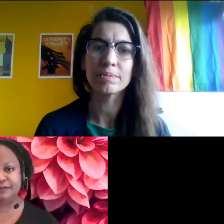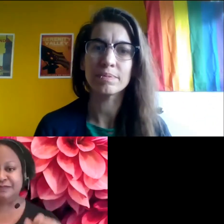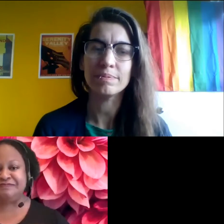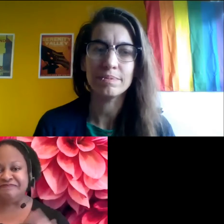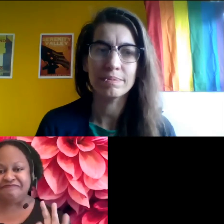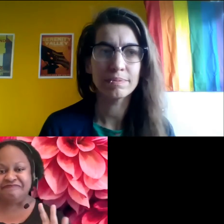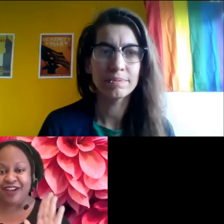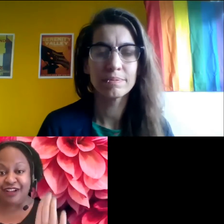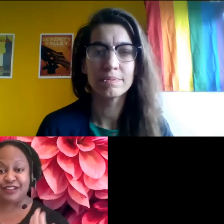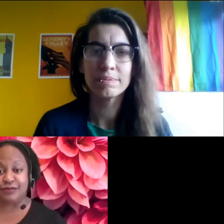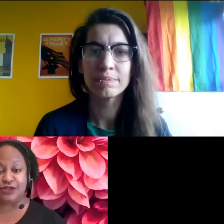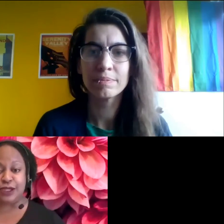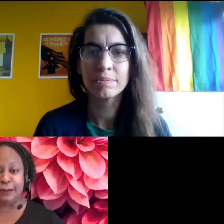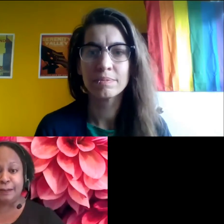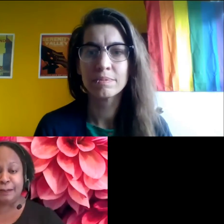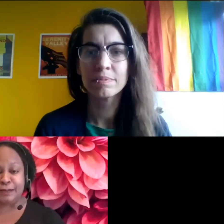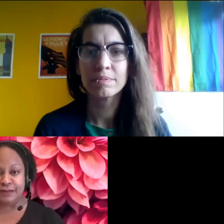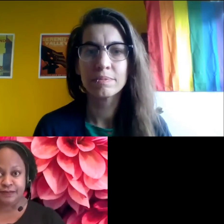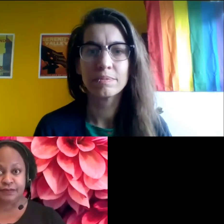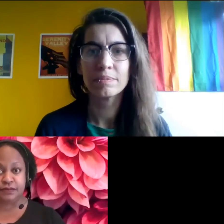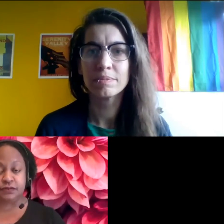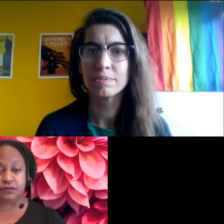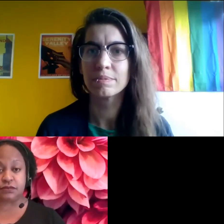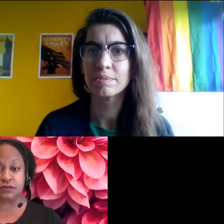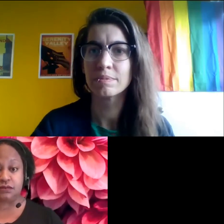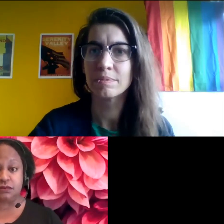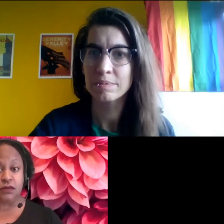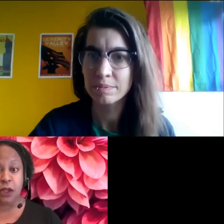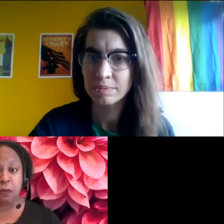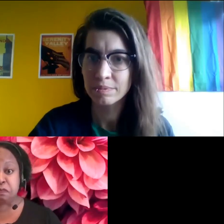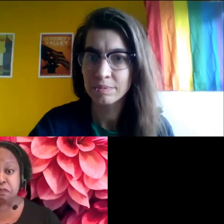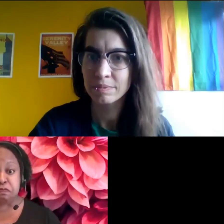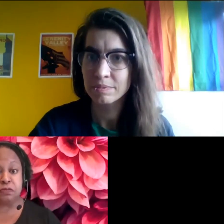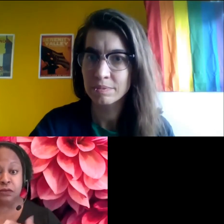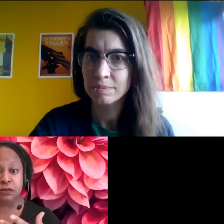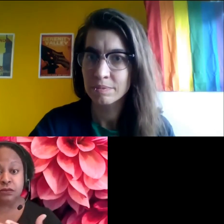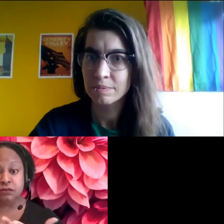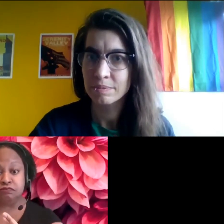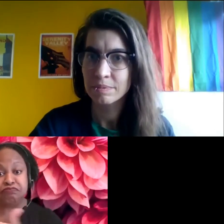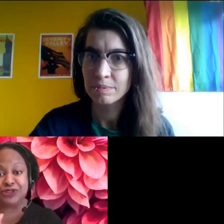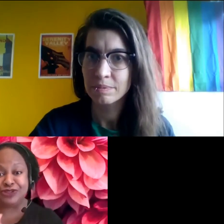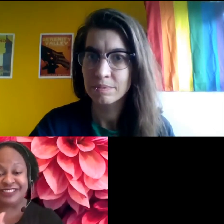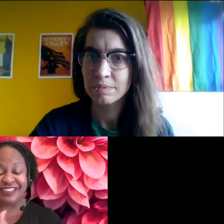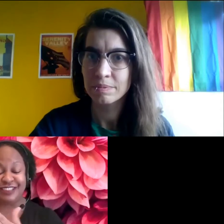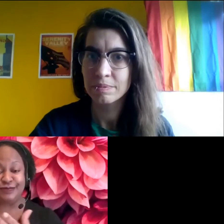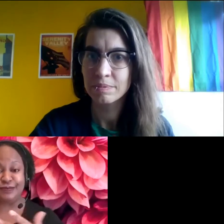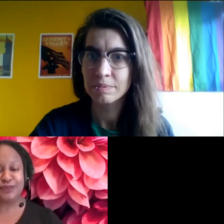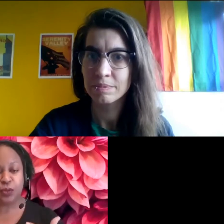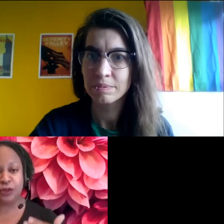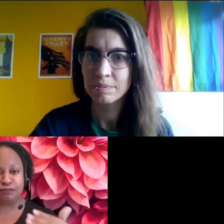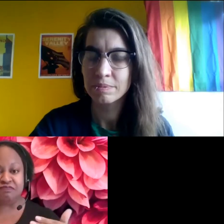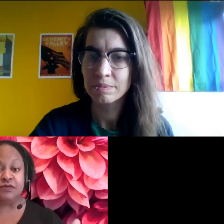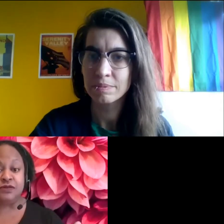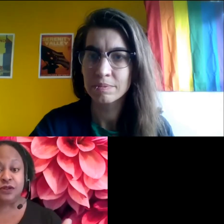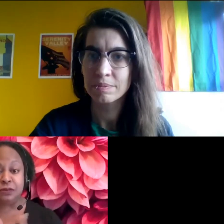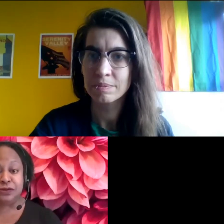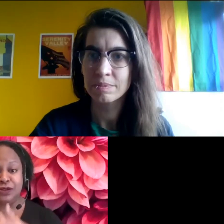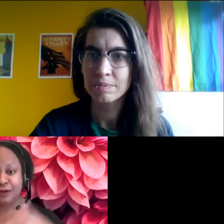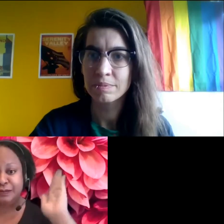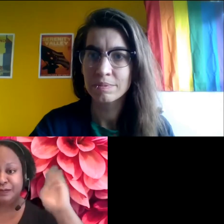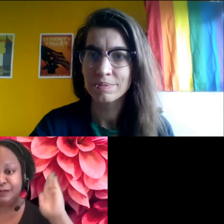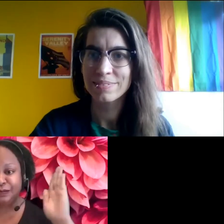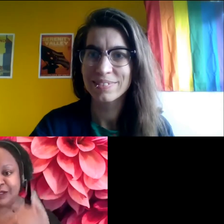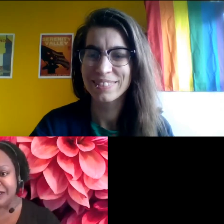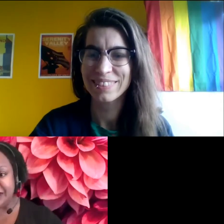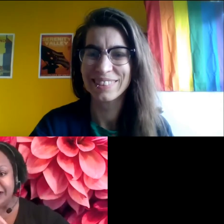Awesome. So if no one is interested, I think we're just going to jump right into it and right on the mark,